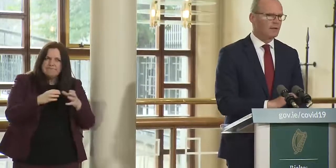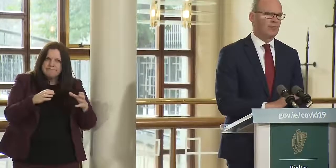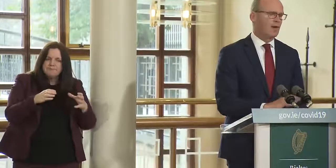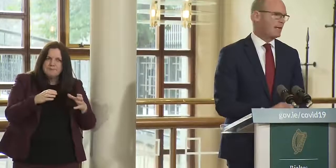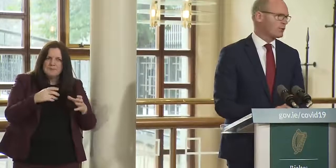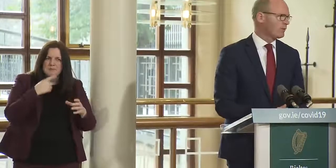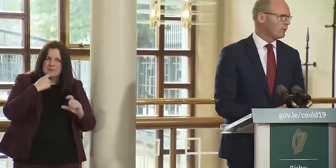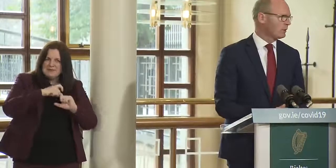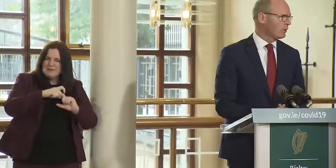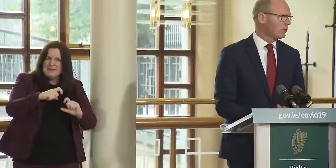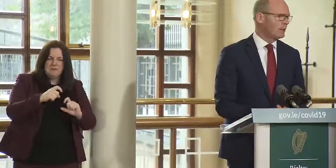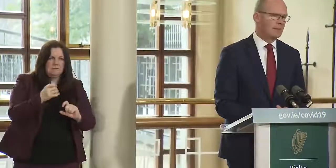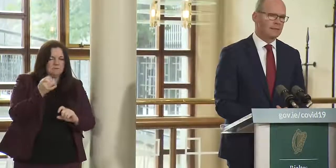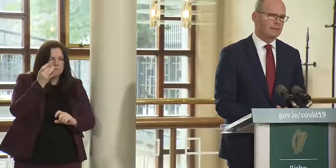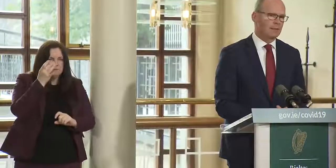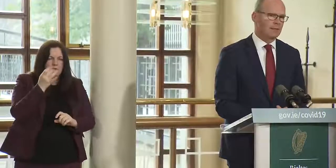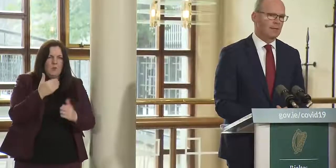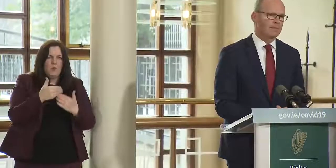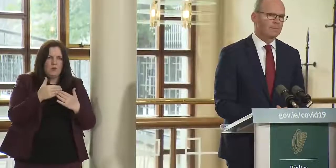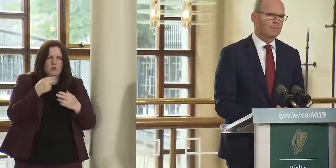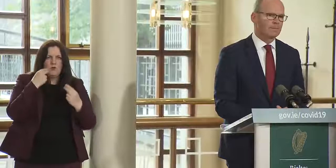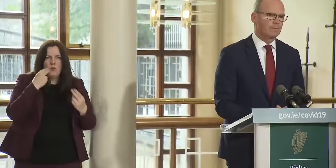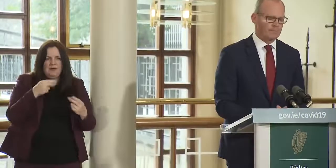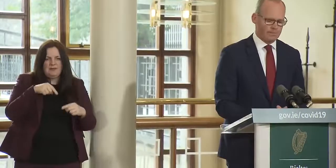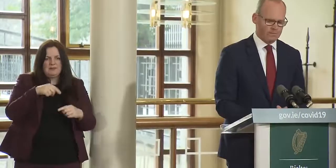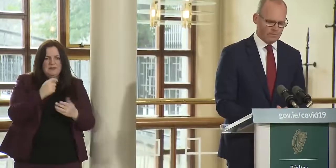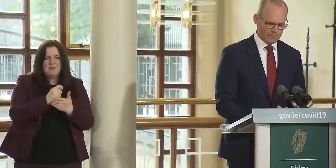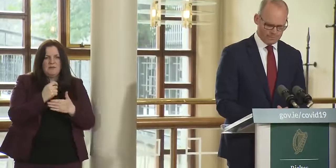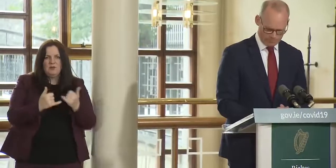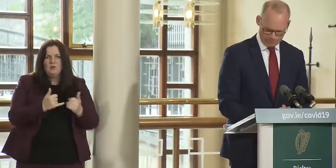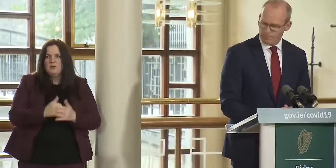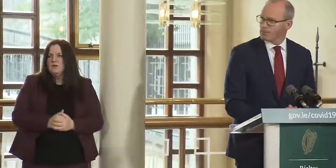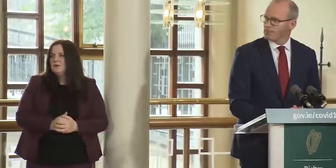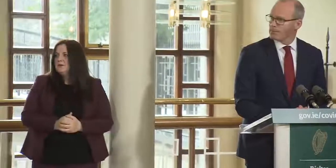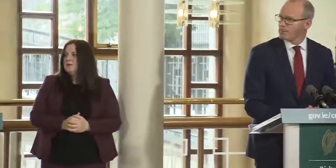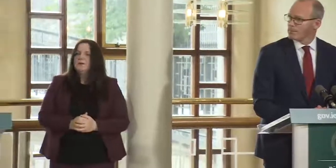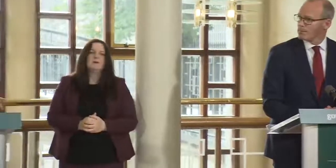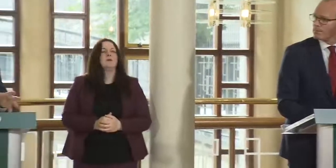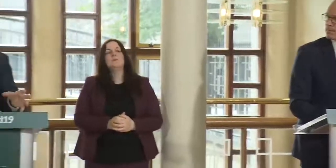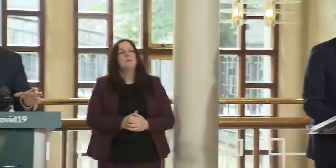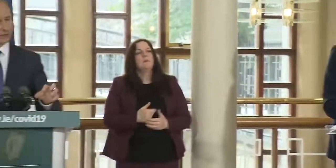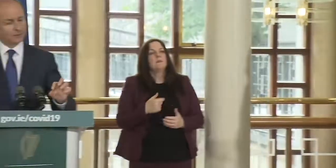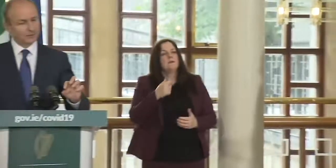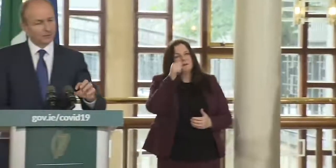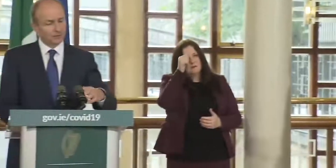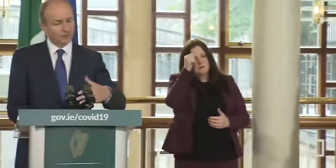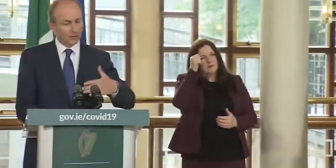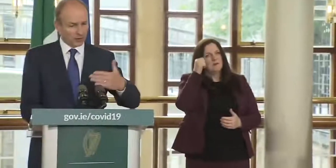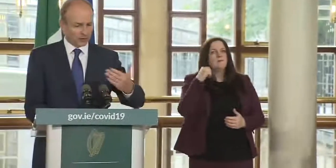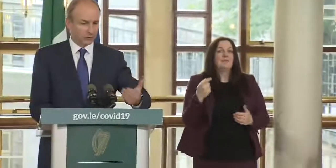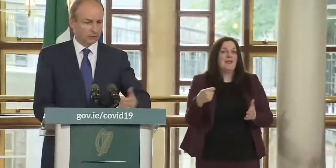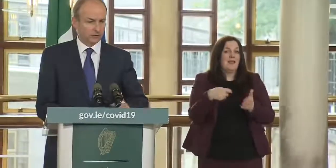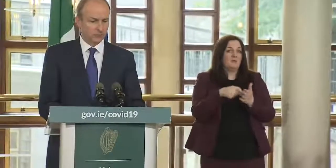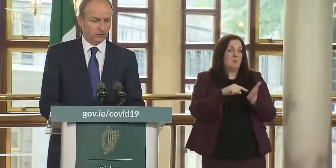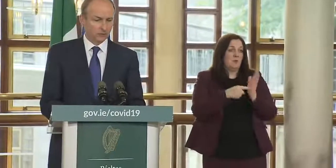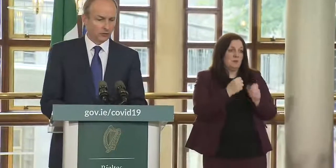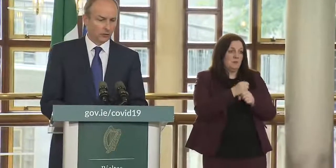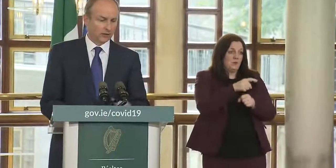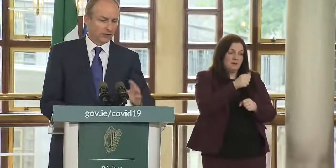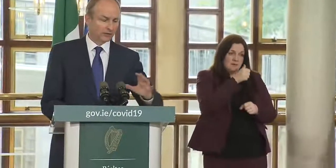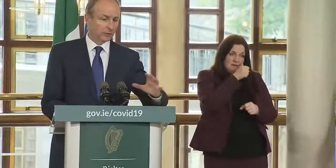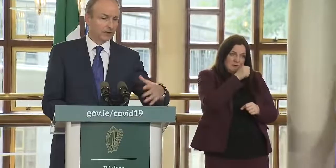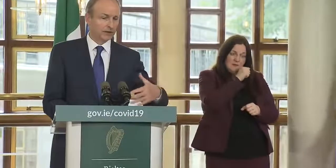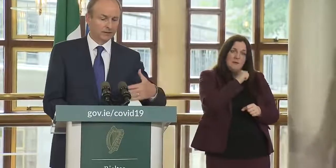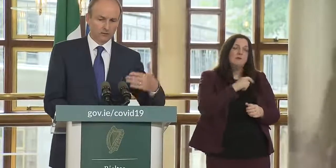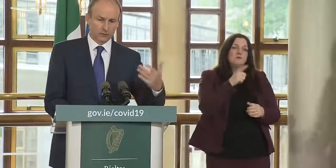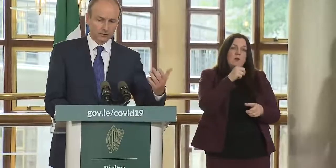still a fraction of what it would normally be at this time of year i think just an additional point on that talking to dr tony